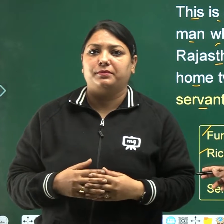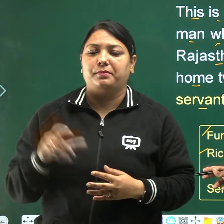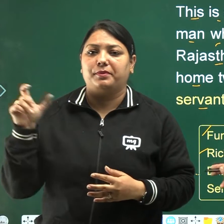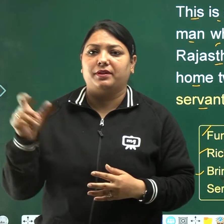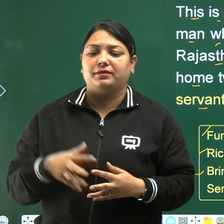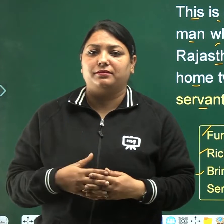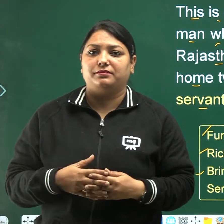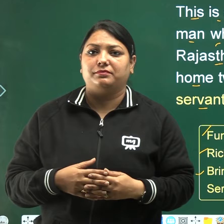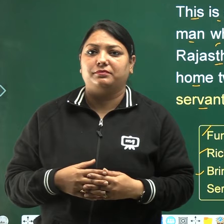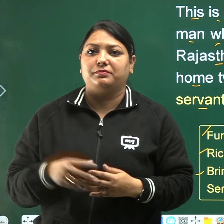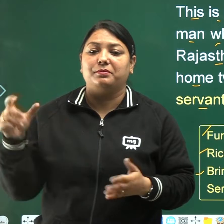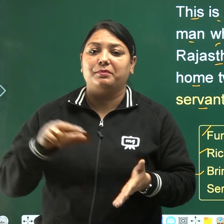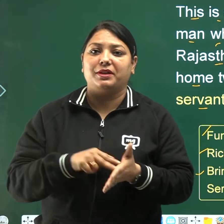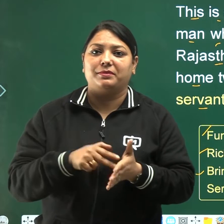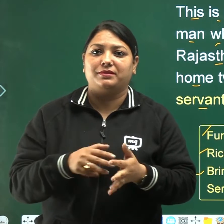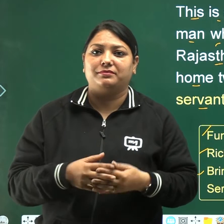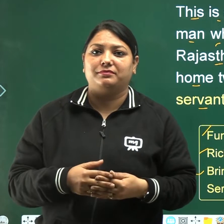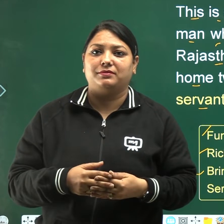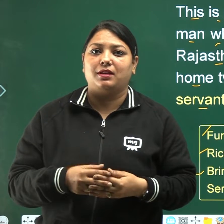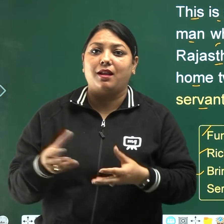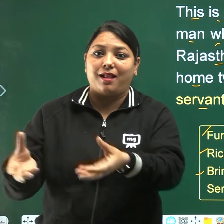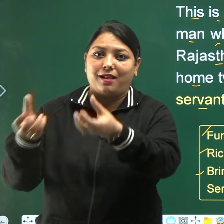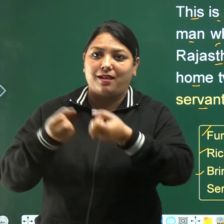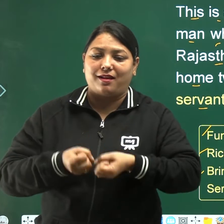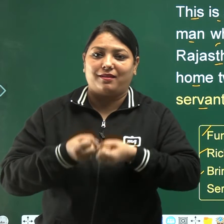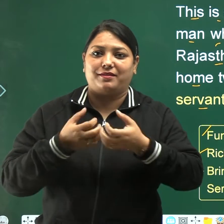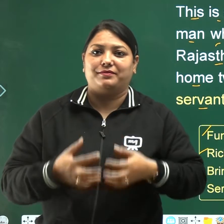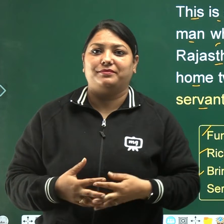bring, bring means lana,